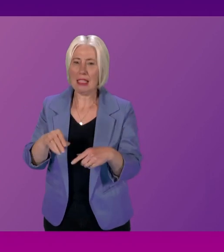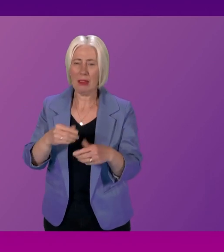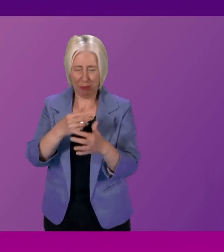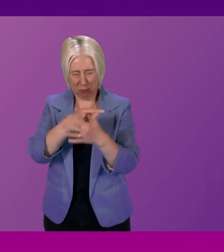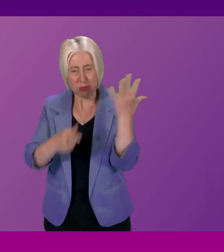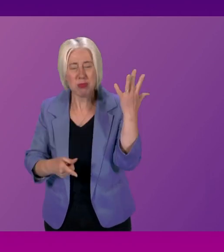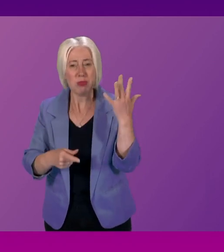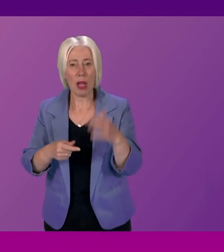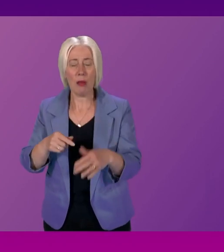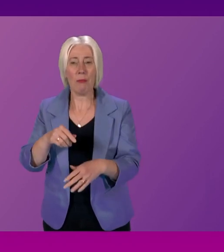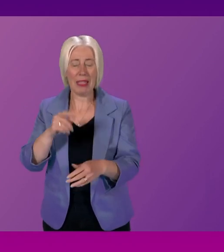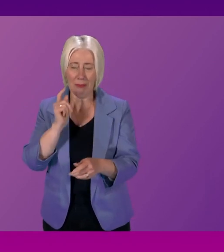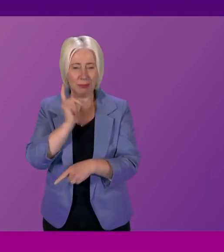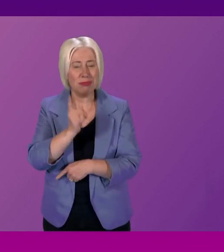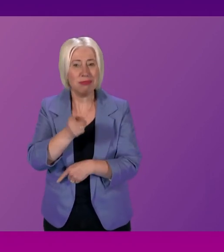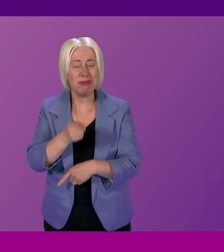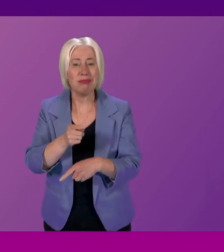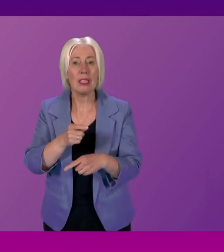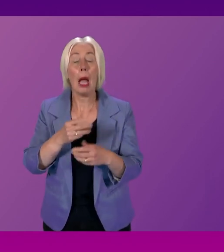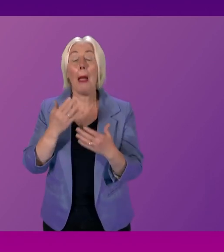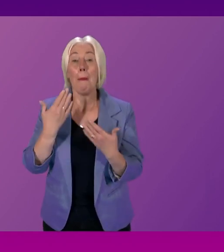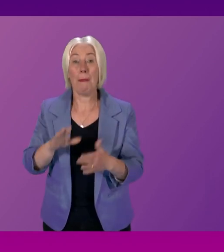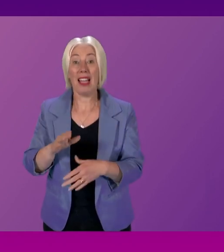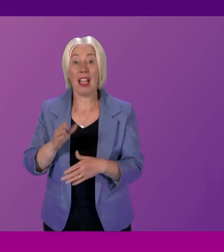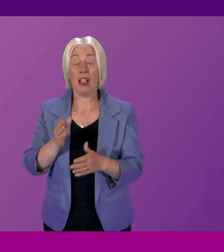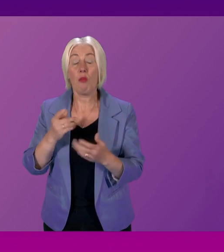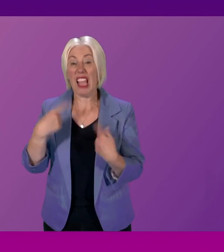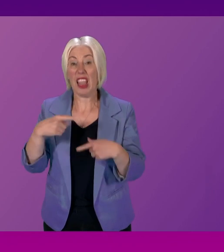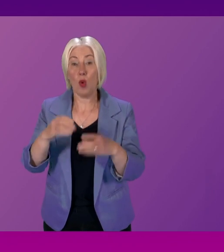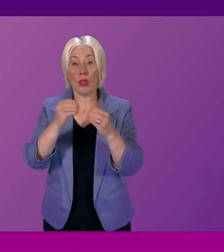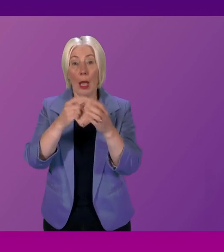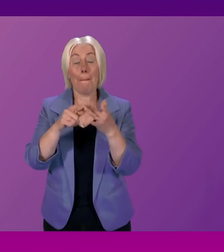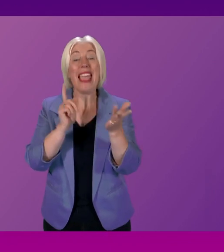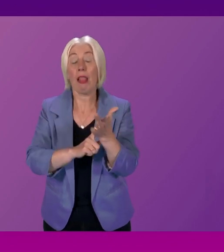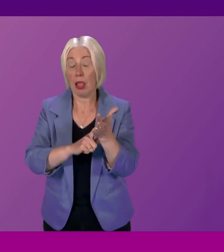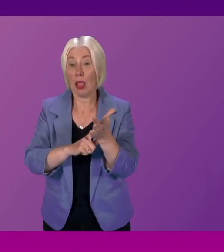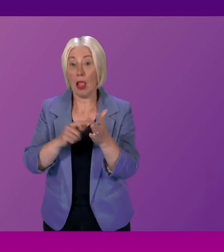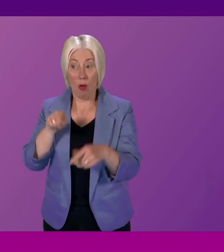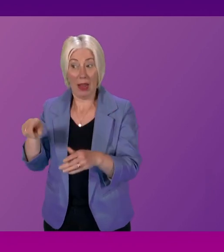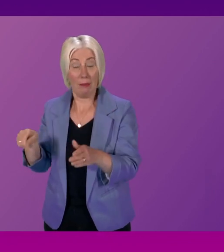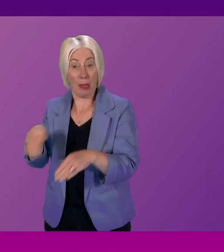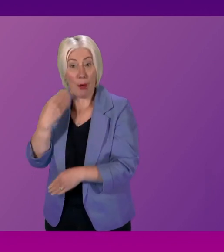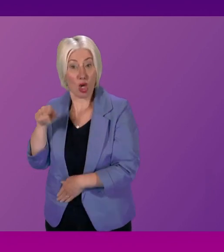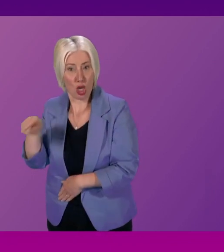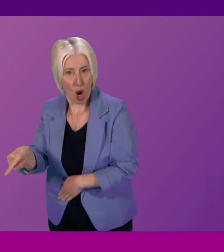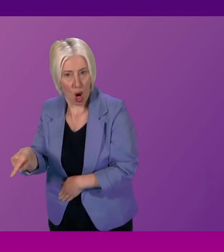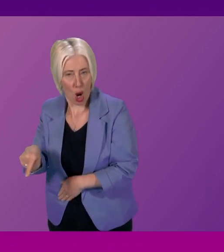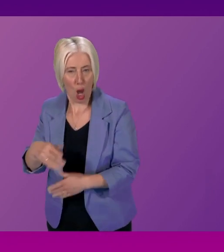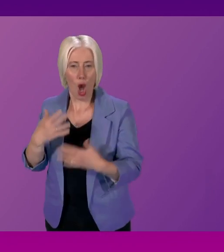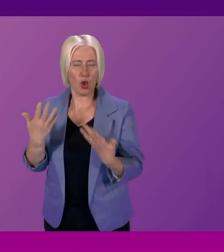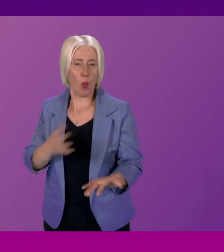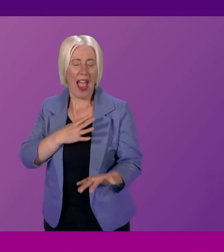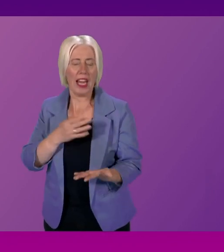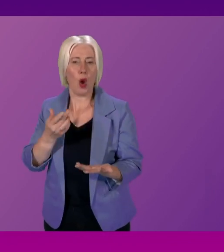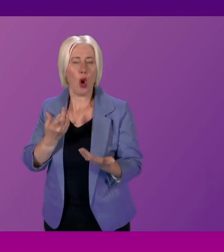once or twice but five times? And since Claire's murder, why has the SNP government passed a